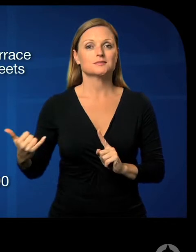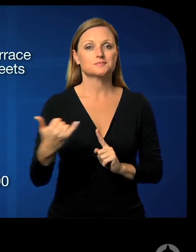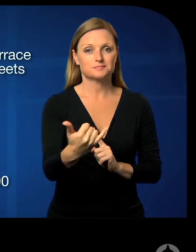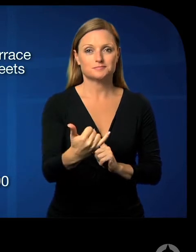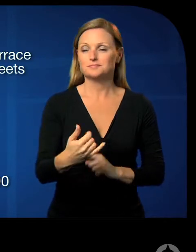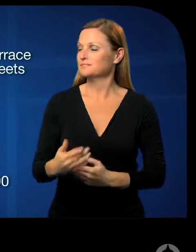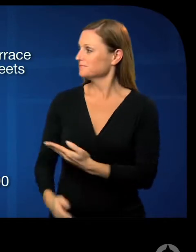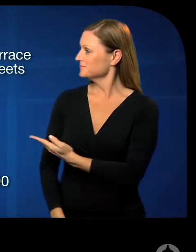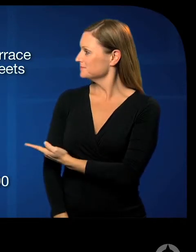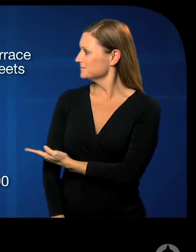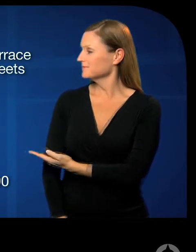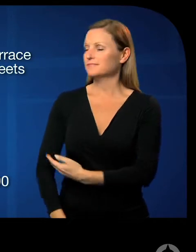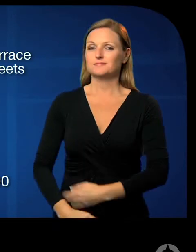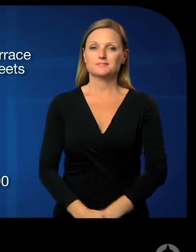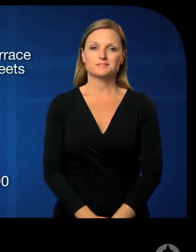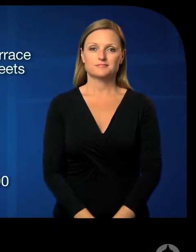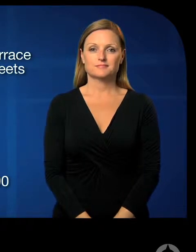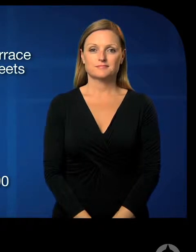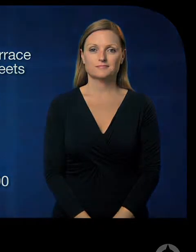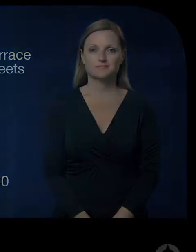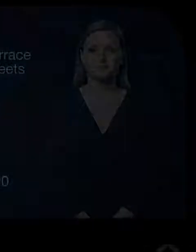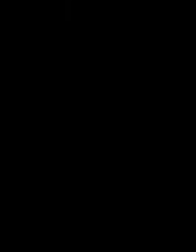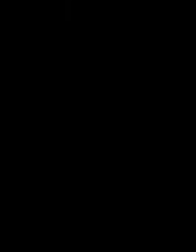online using the Adelaide metro live chat service